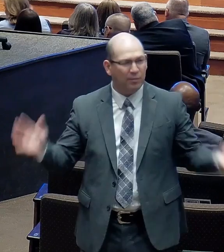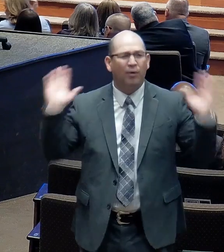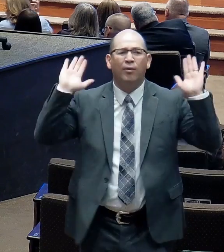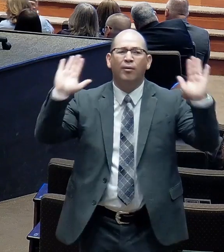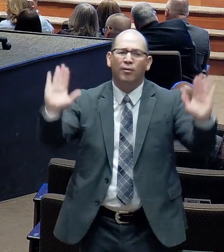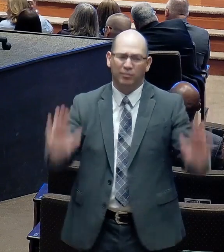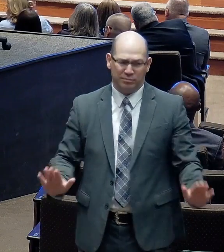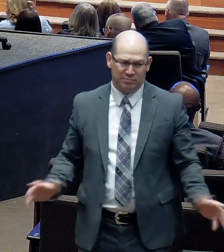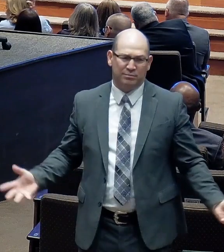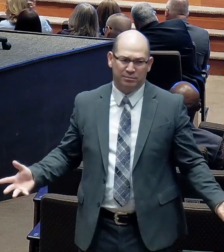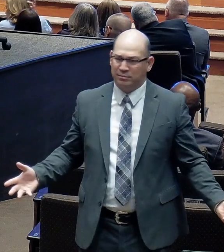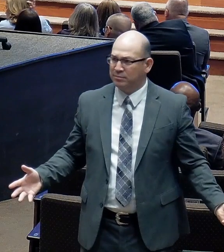Please.